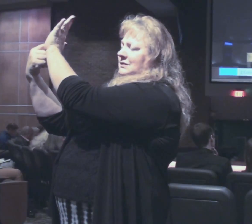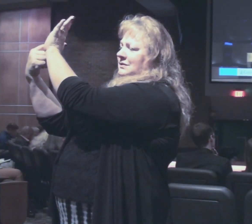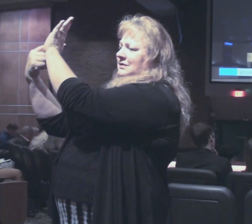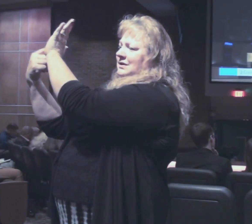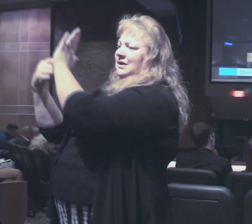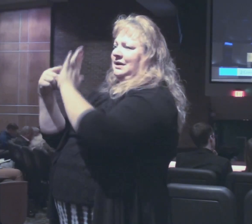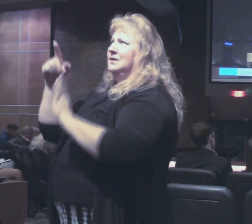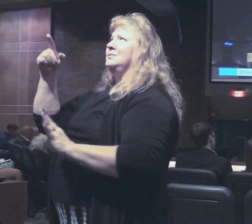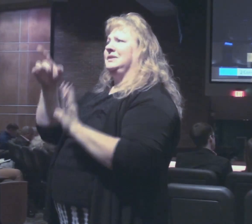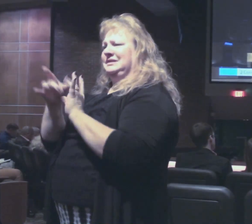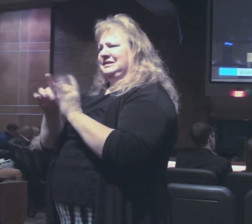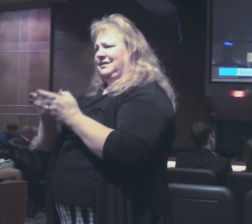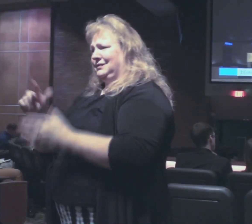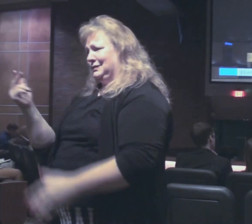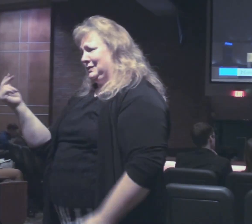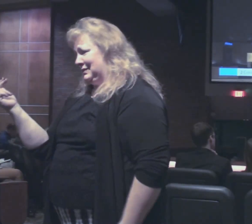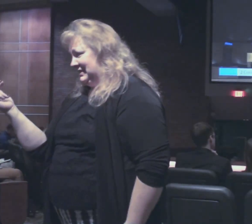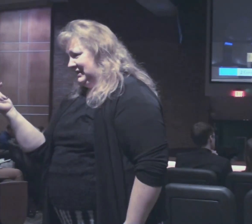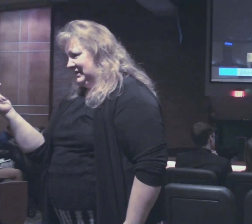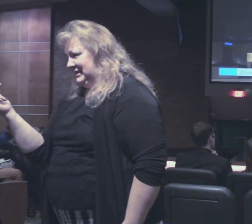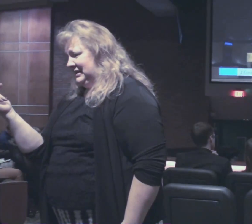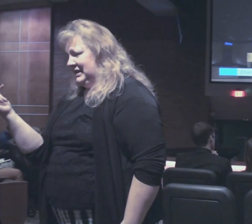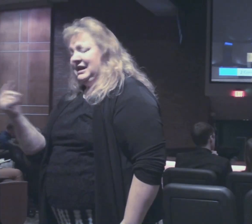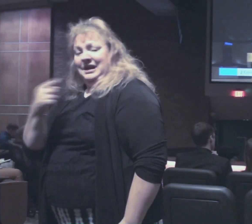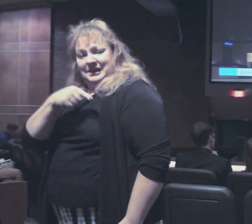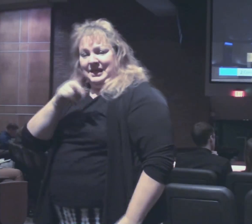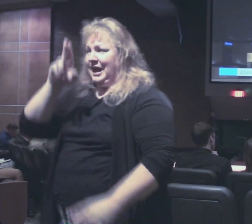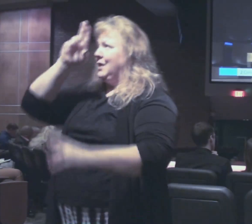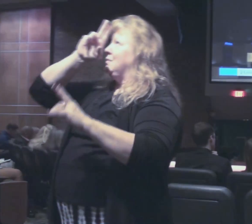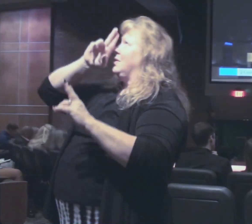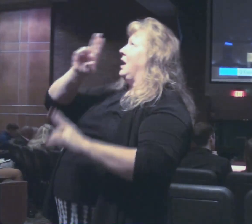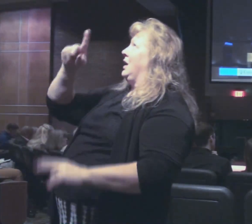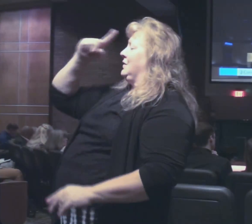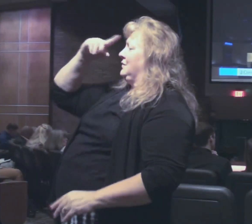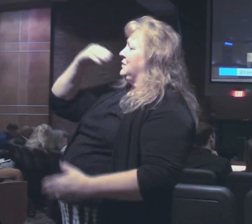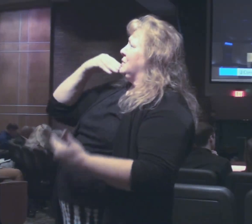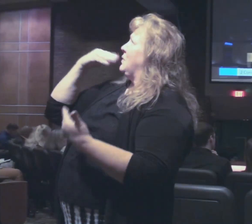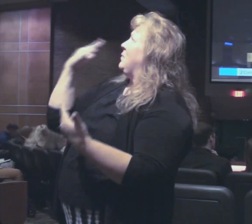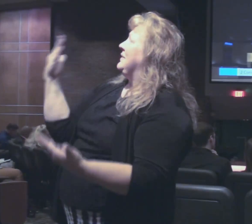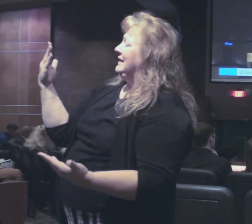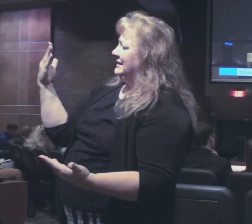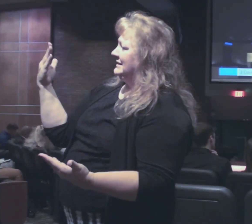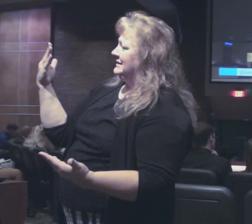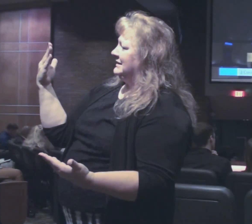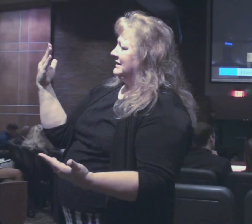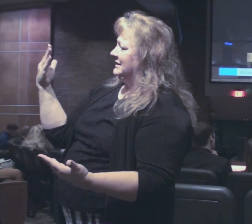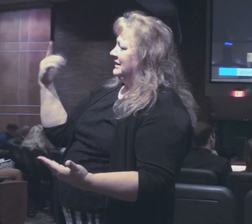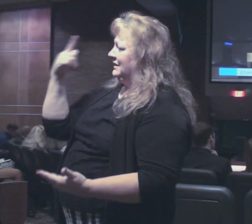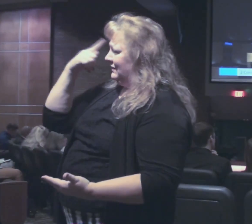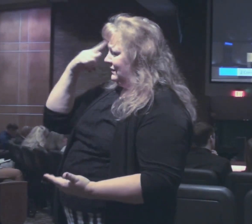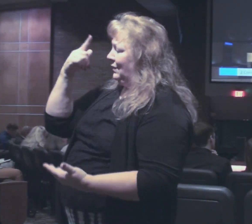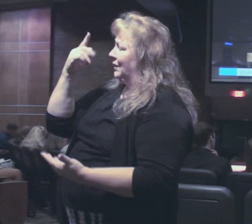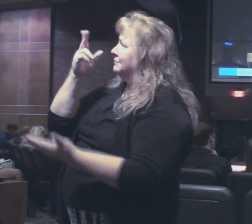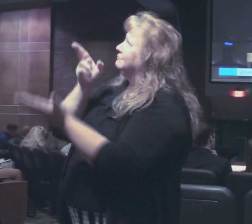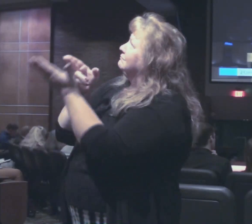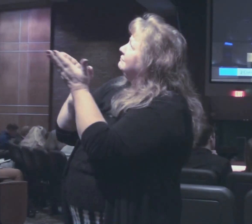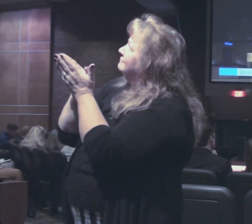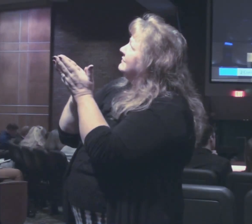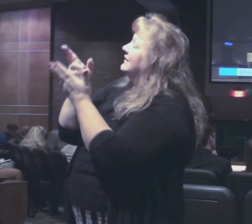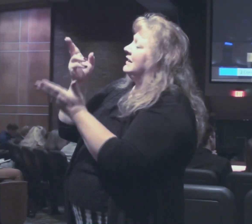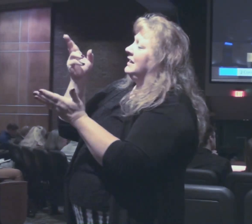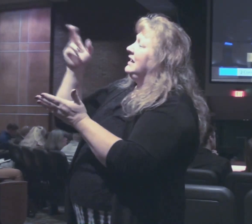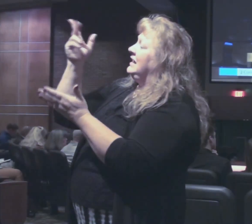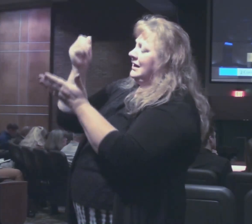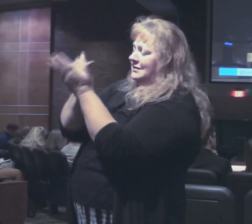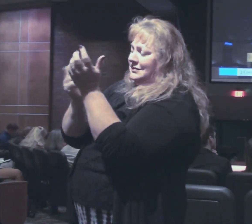that's what he said in verse 13 they will glorify God for your obedience to your confession of the gospel of Christ the Christ who